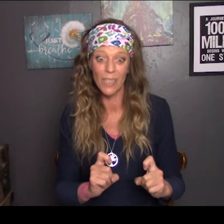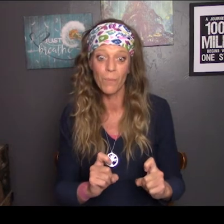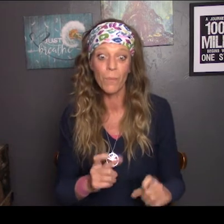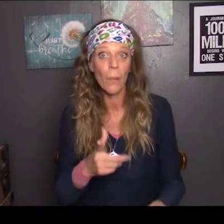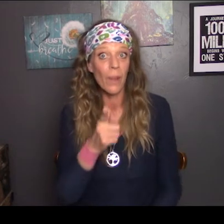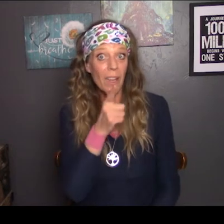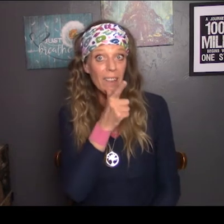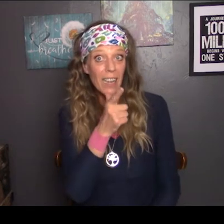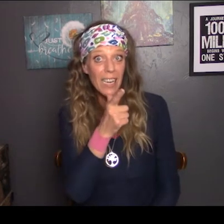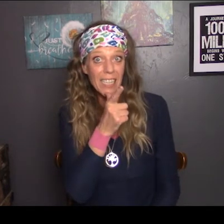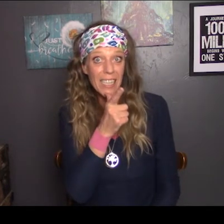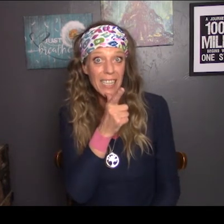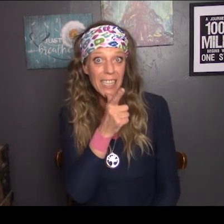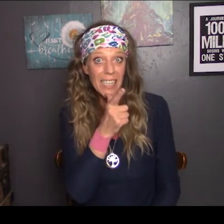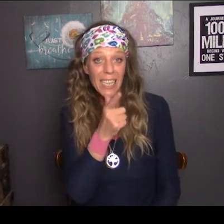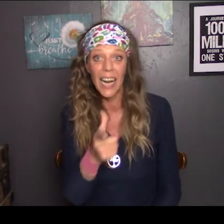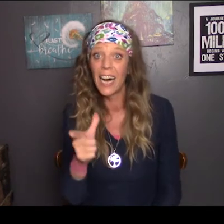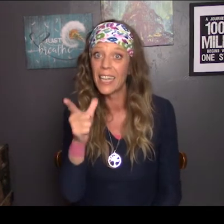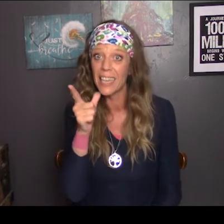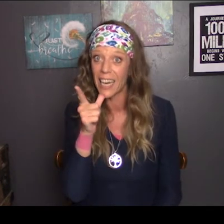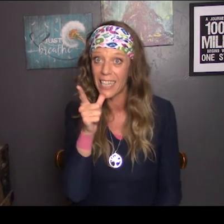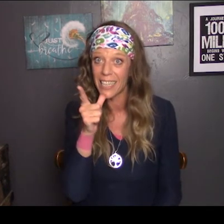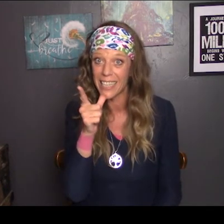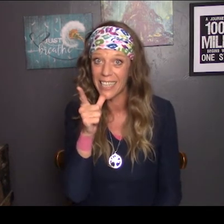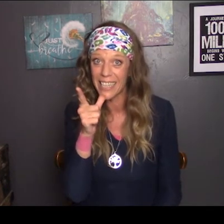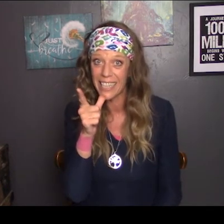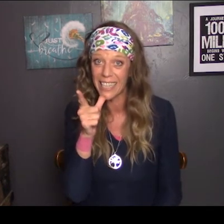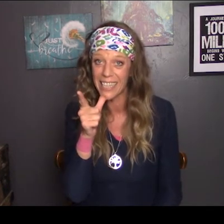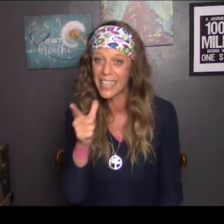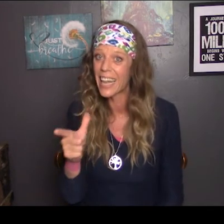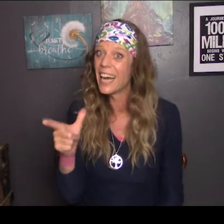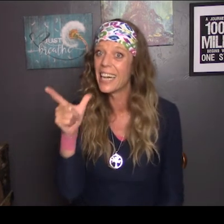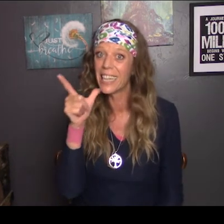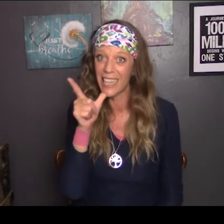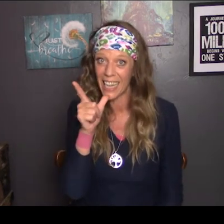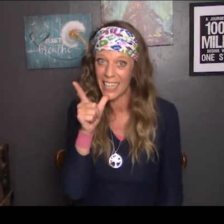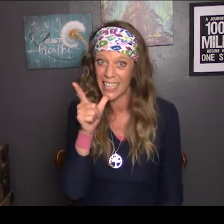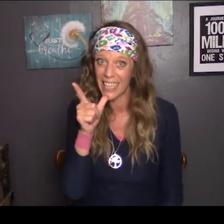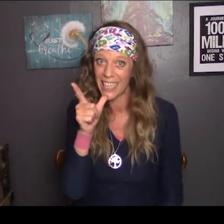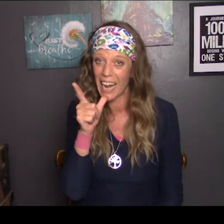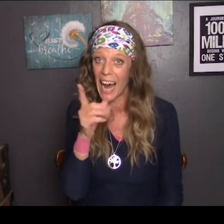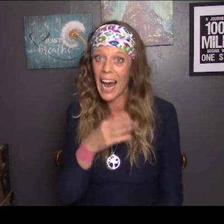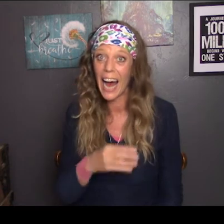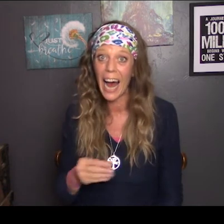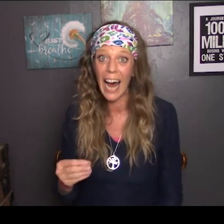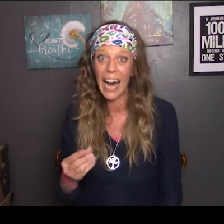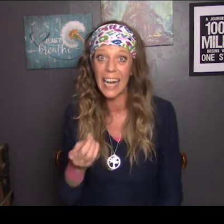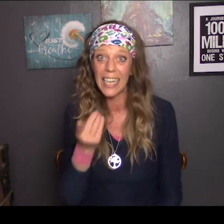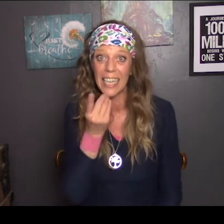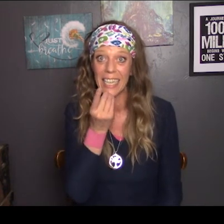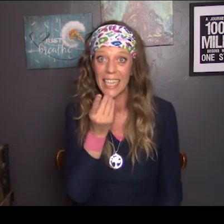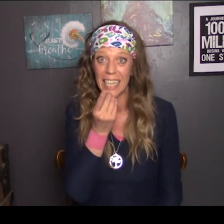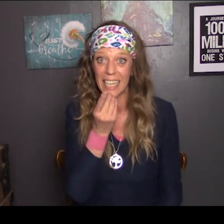Lunch, lunch, lunch. And dinner,